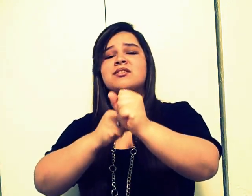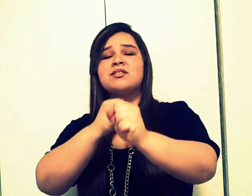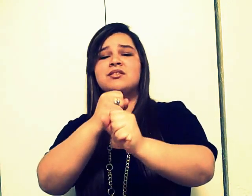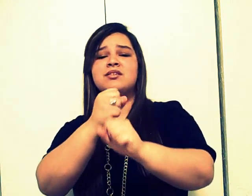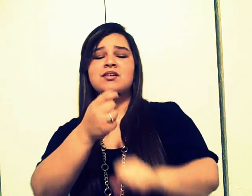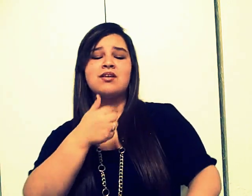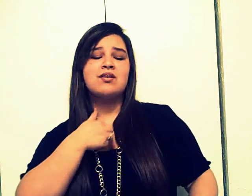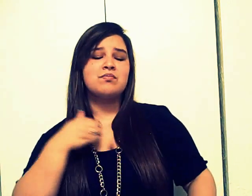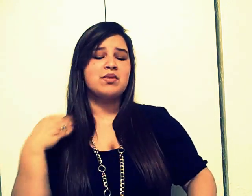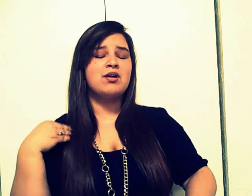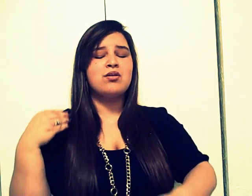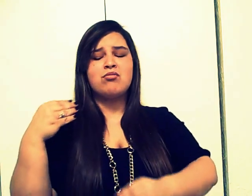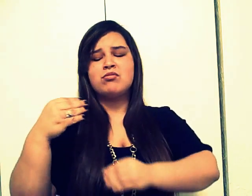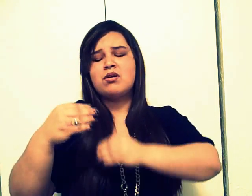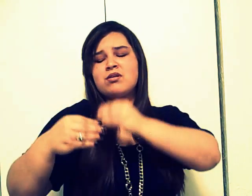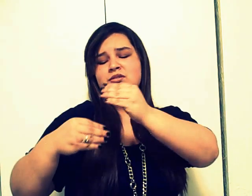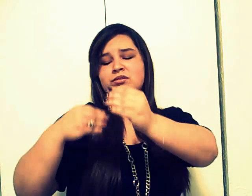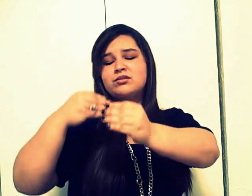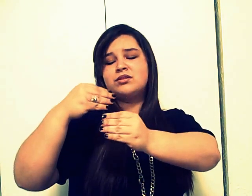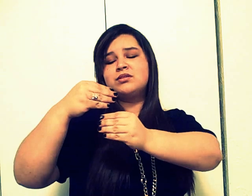And my heredity